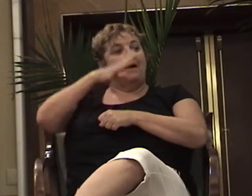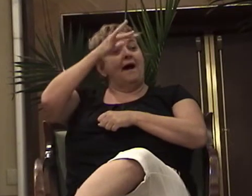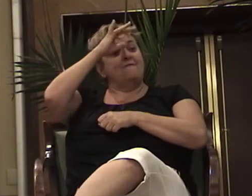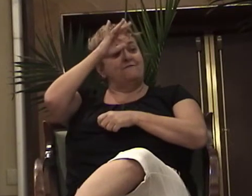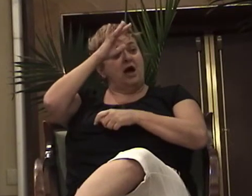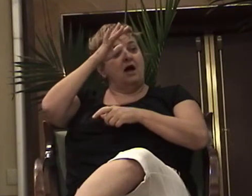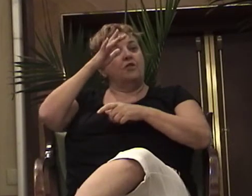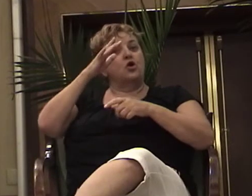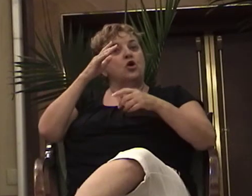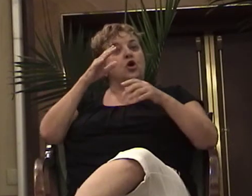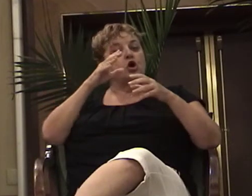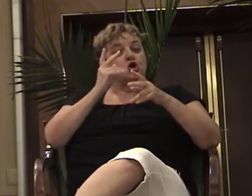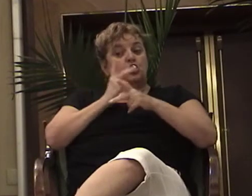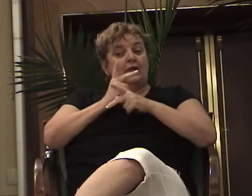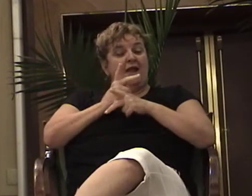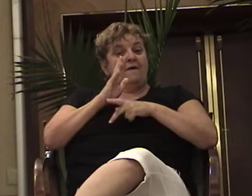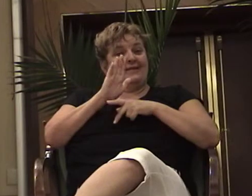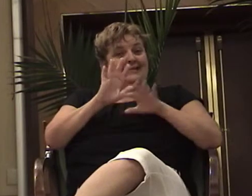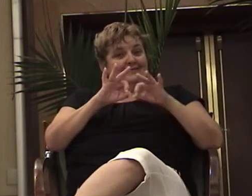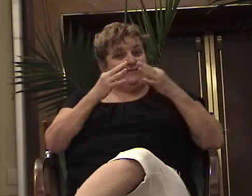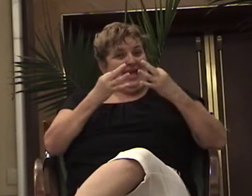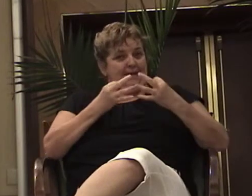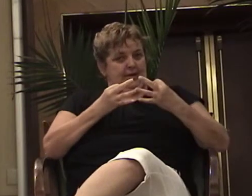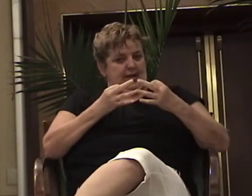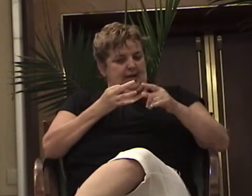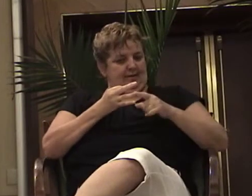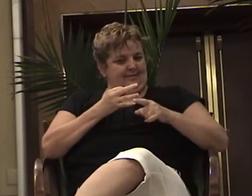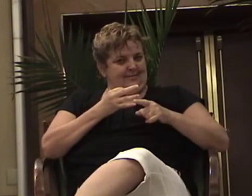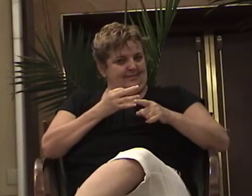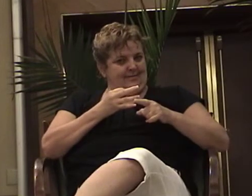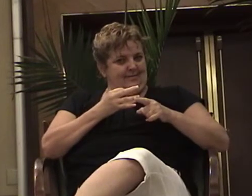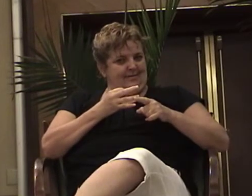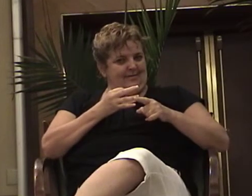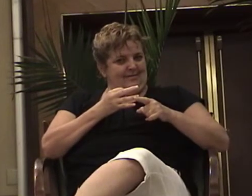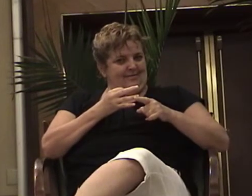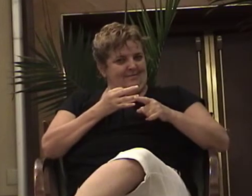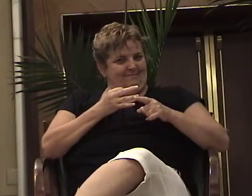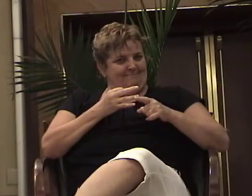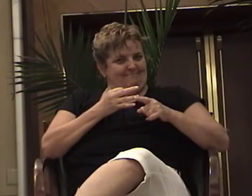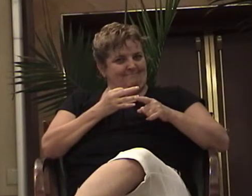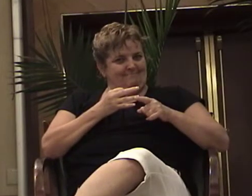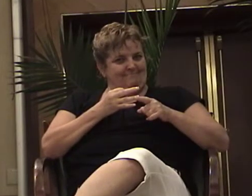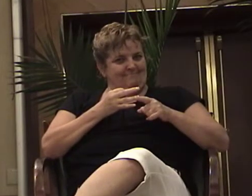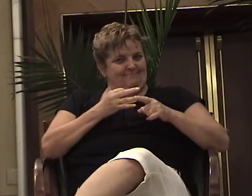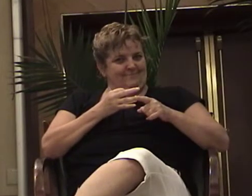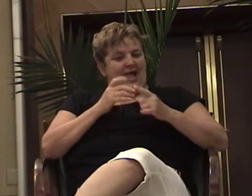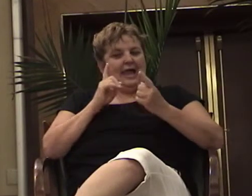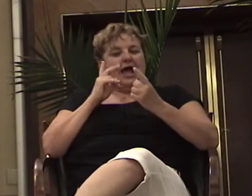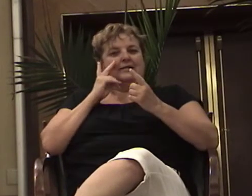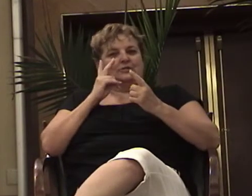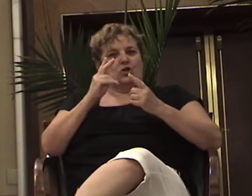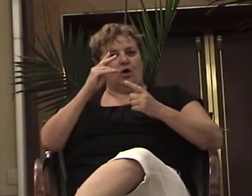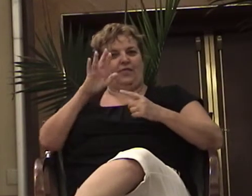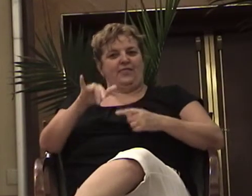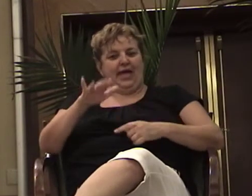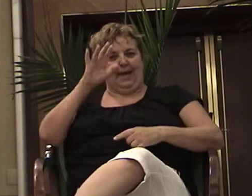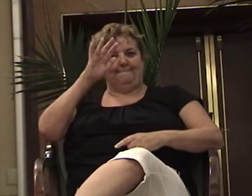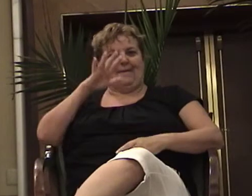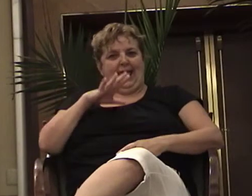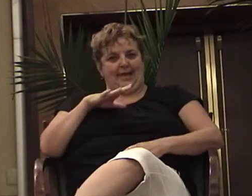took care of them. I'm so thankful that I have a program of Alcoholics Anonymous and that freedom we get from